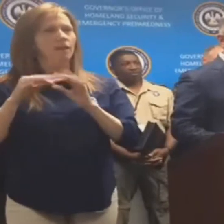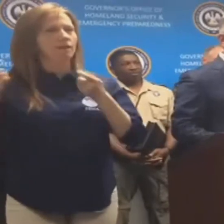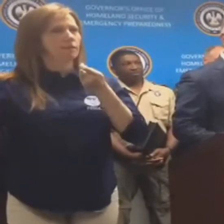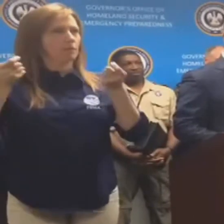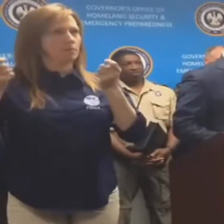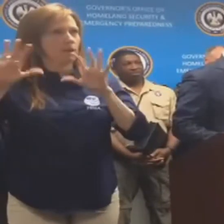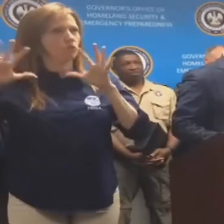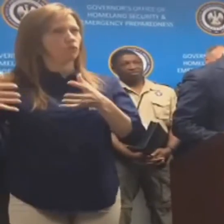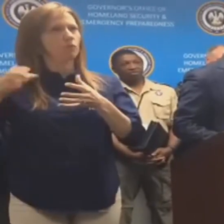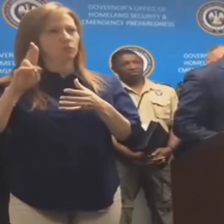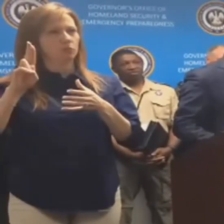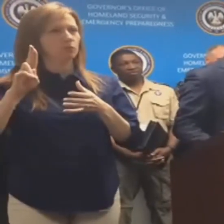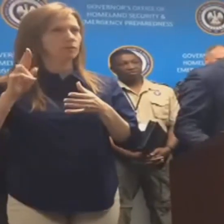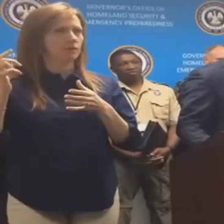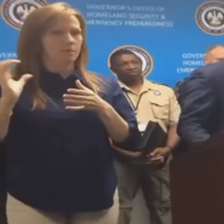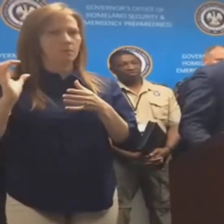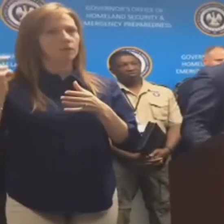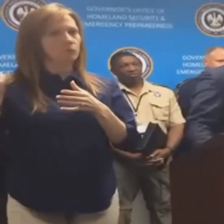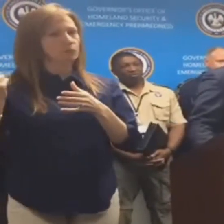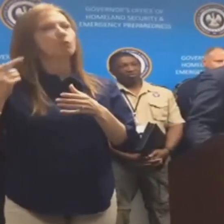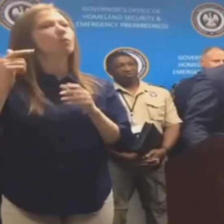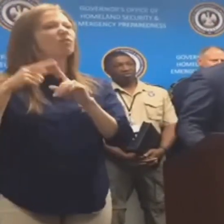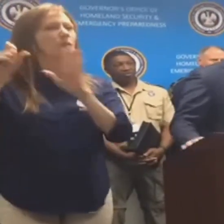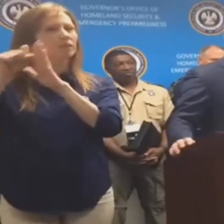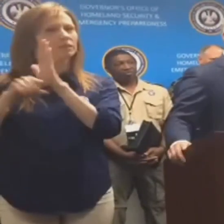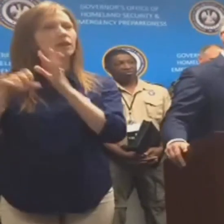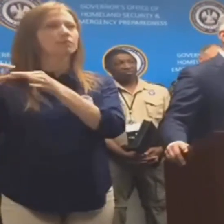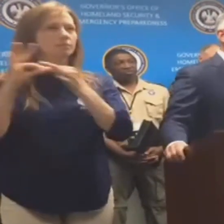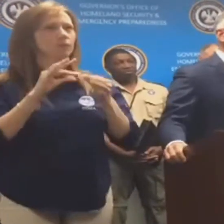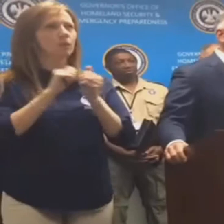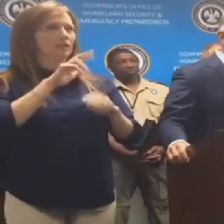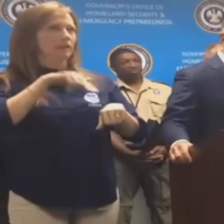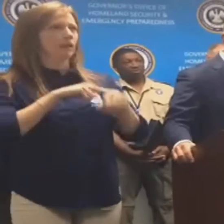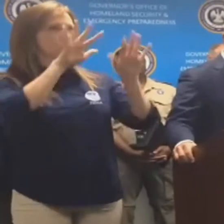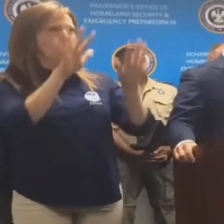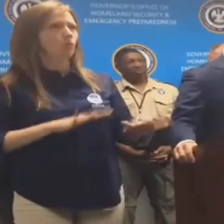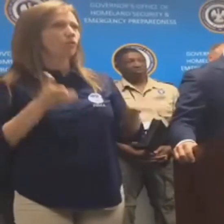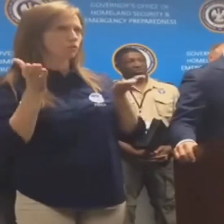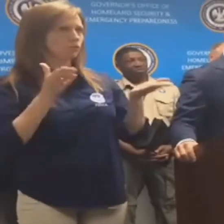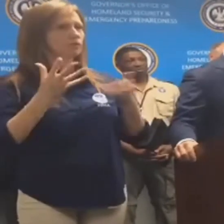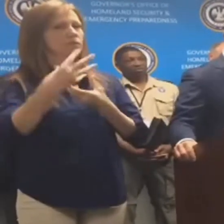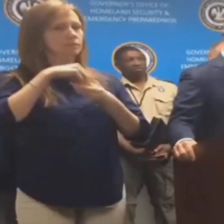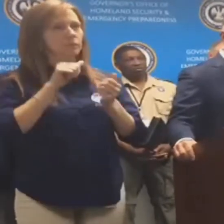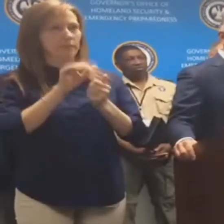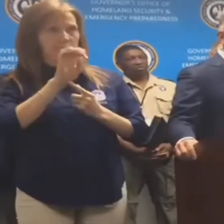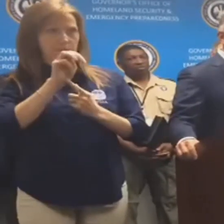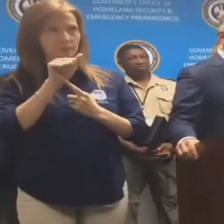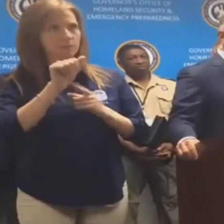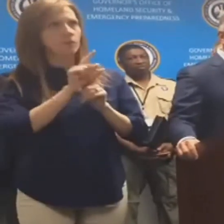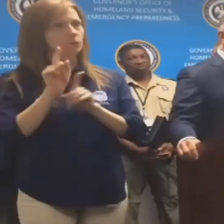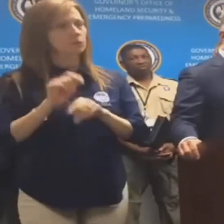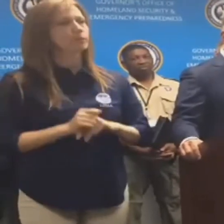unified command group from the state along with the National Weather Service.